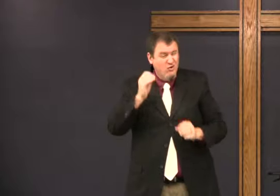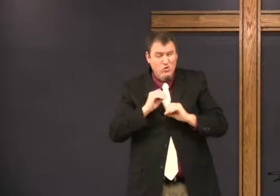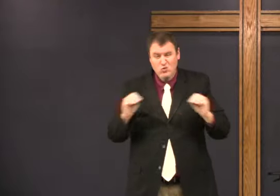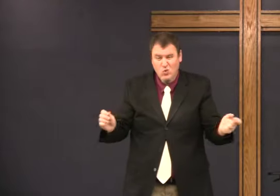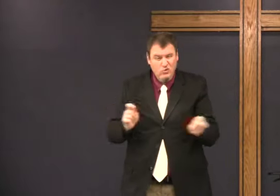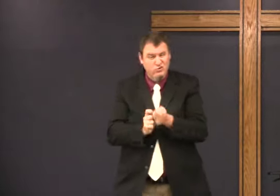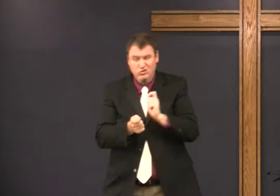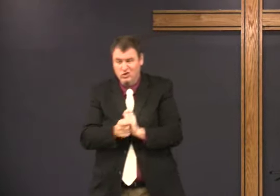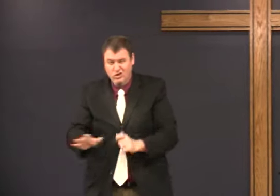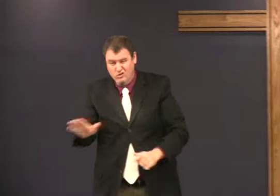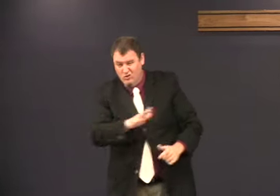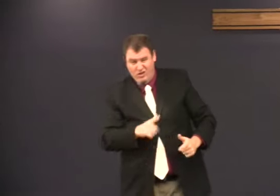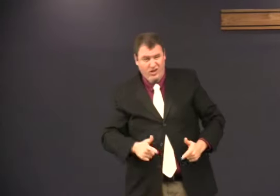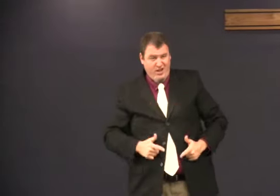Your life should be changed.